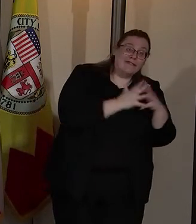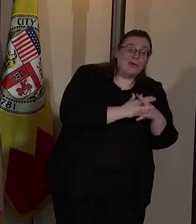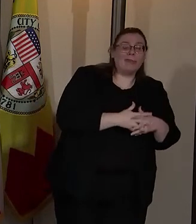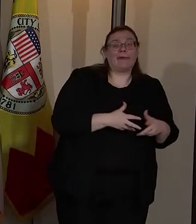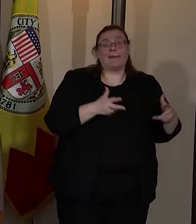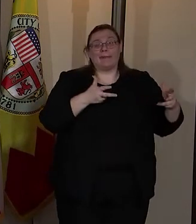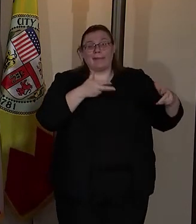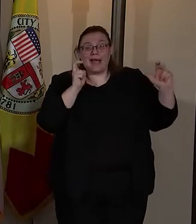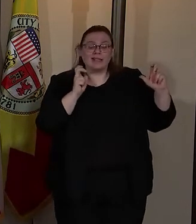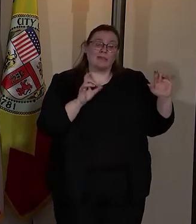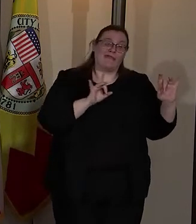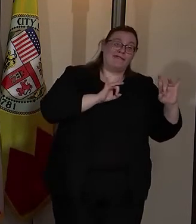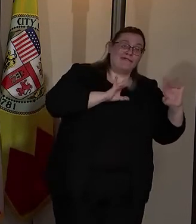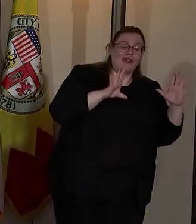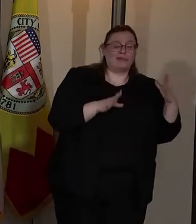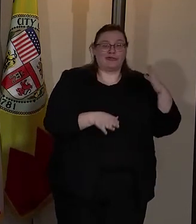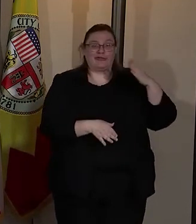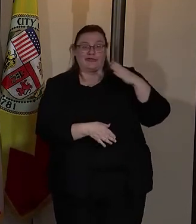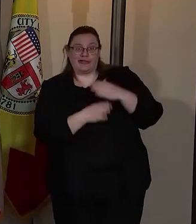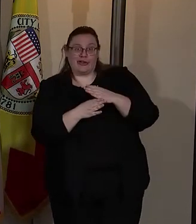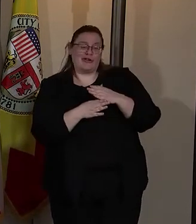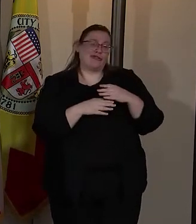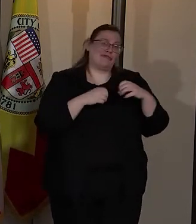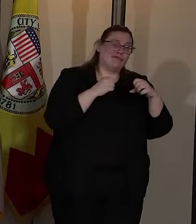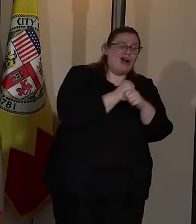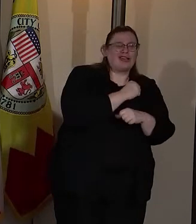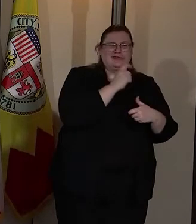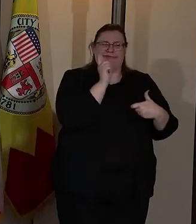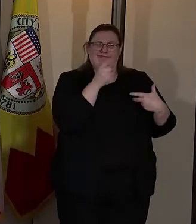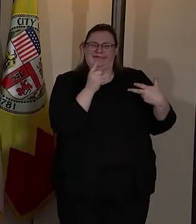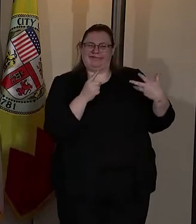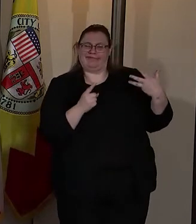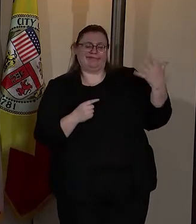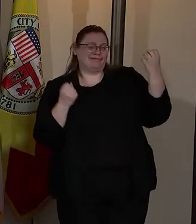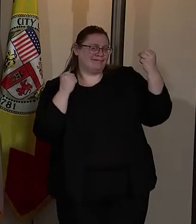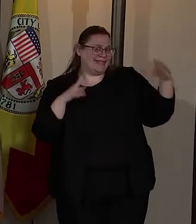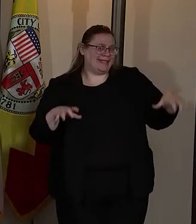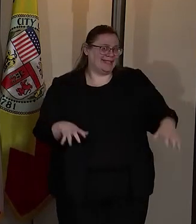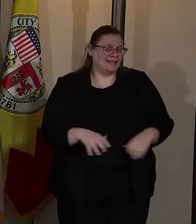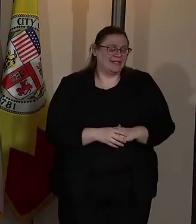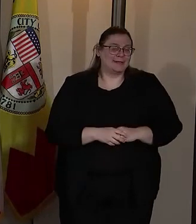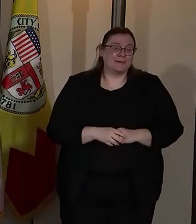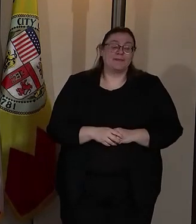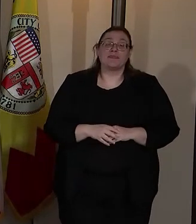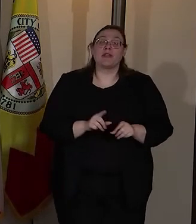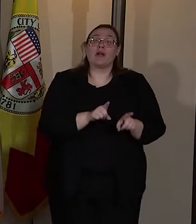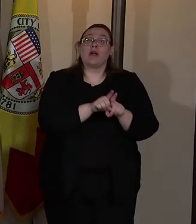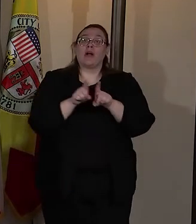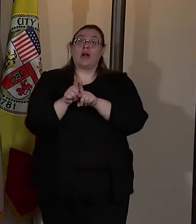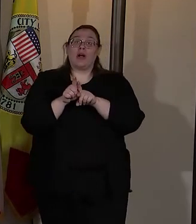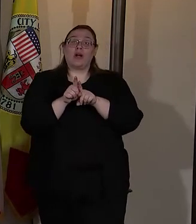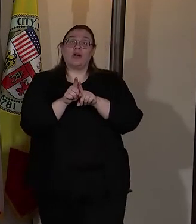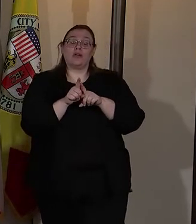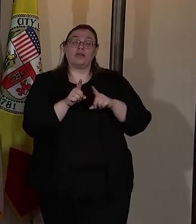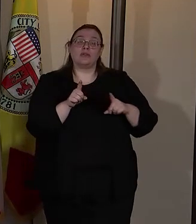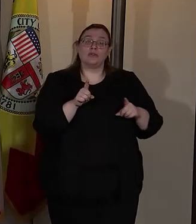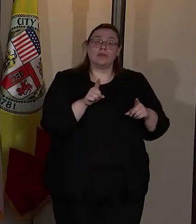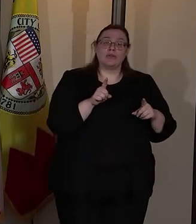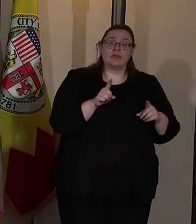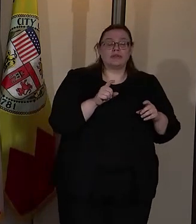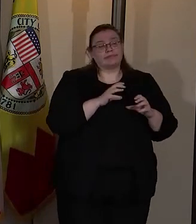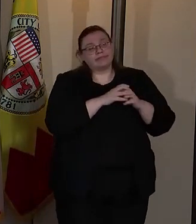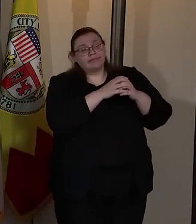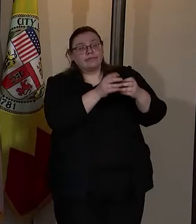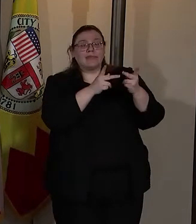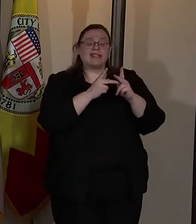basketball, volleyball, soccer clinics, boxing, and many other activities. They also led field trips to destinations like